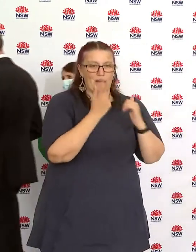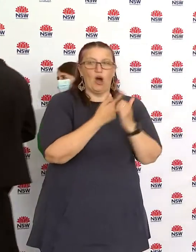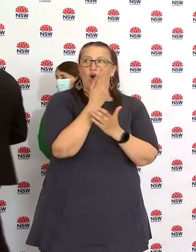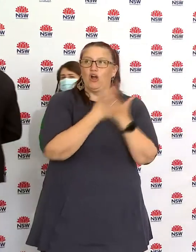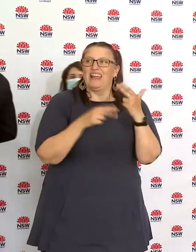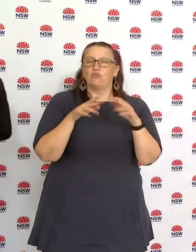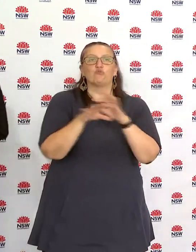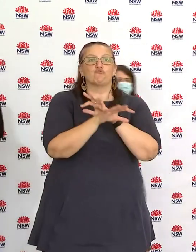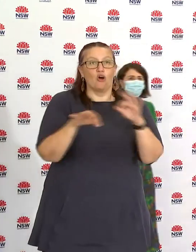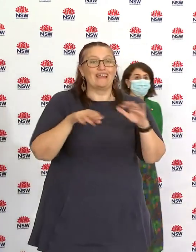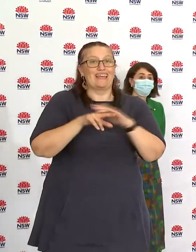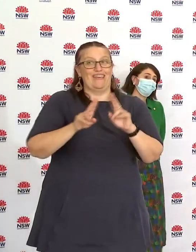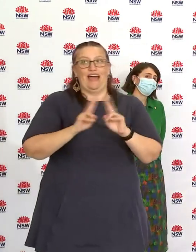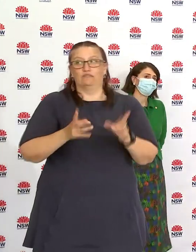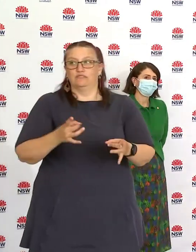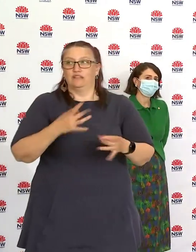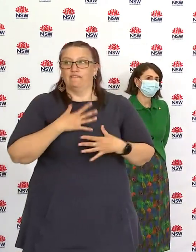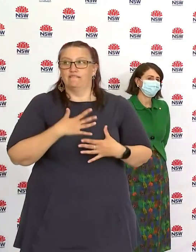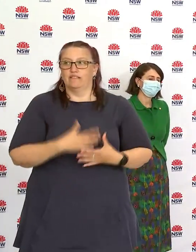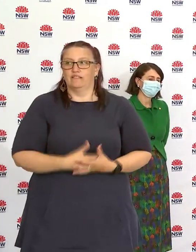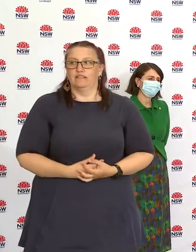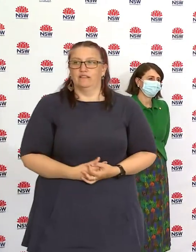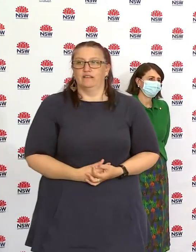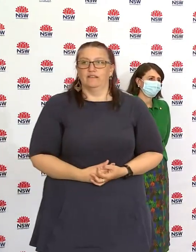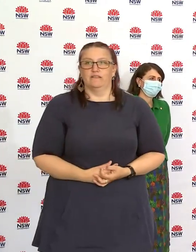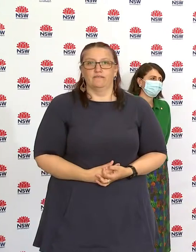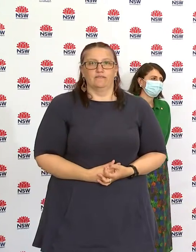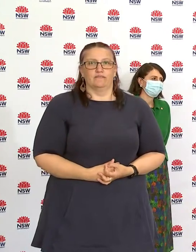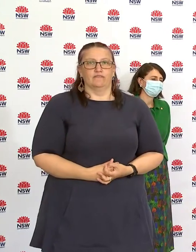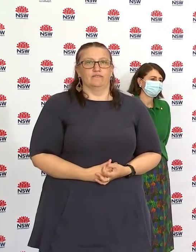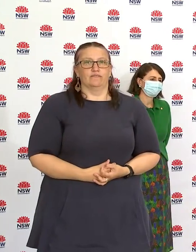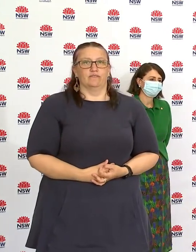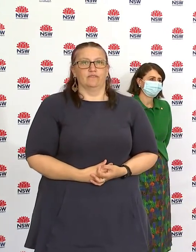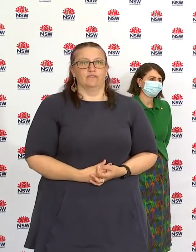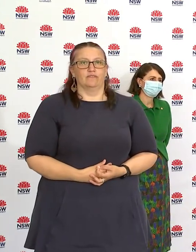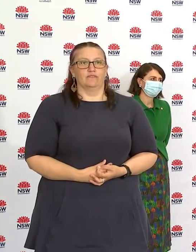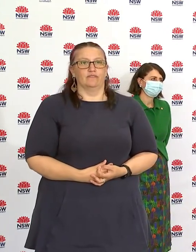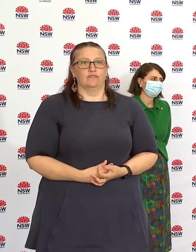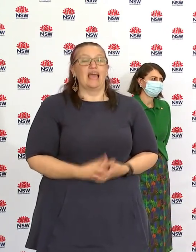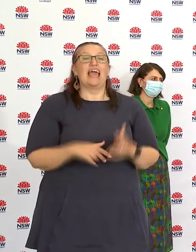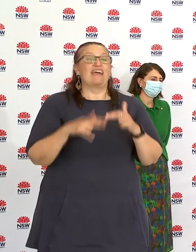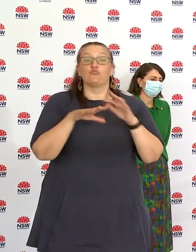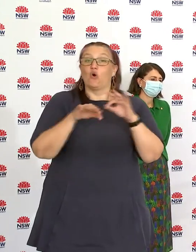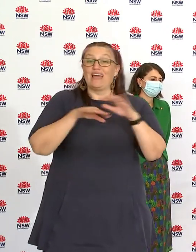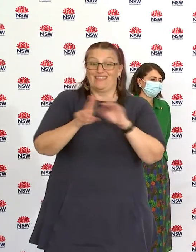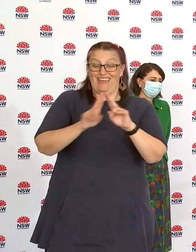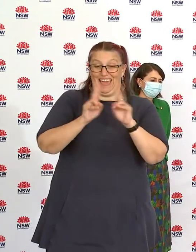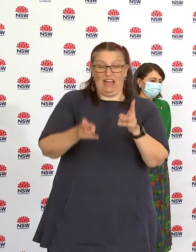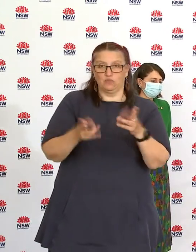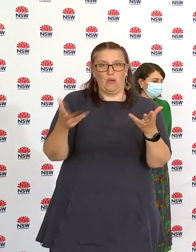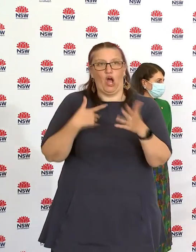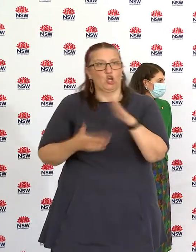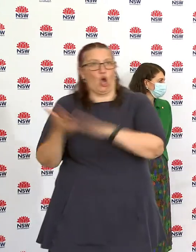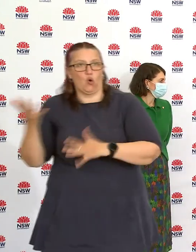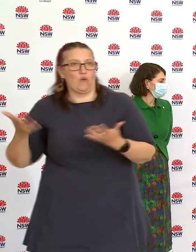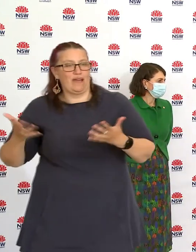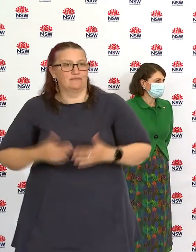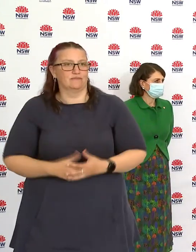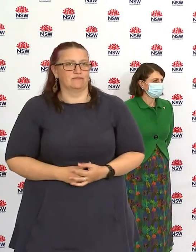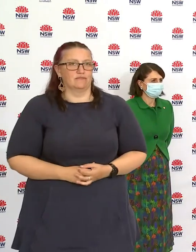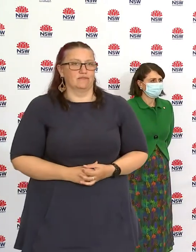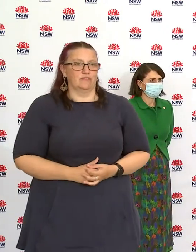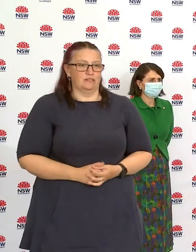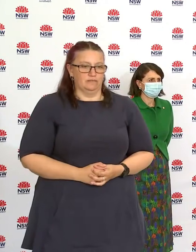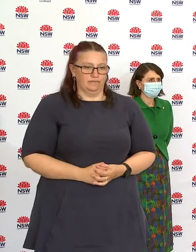decision is